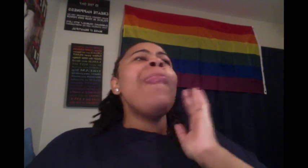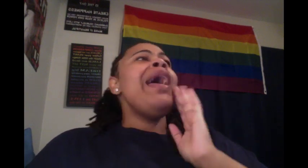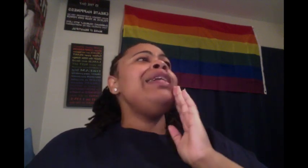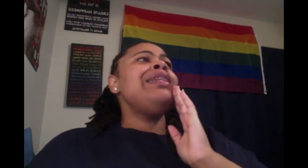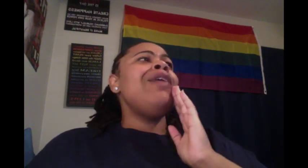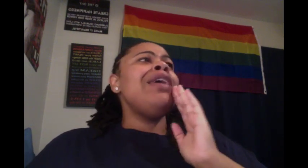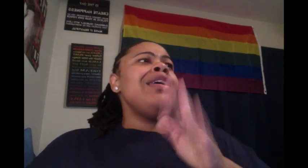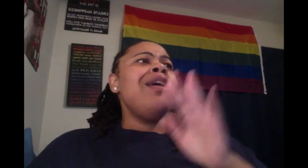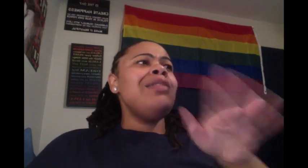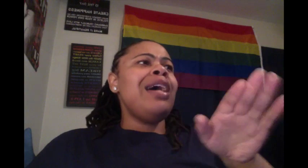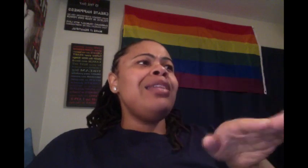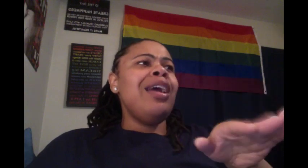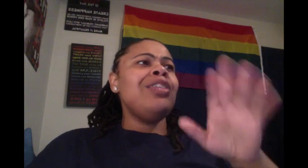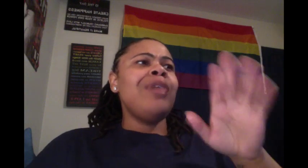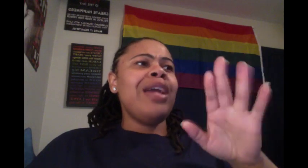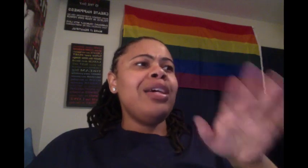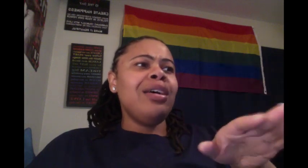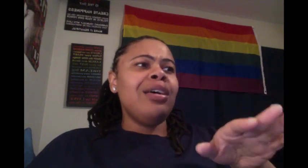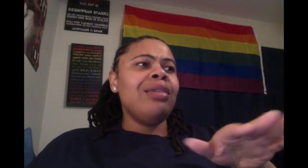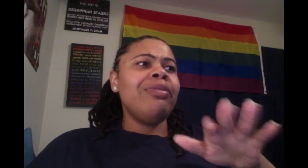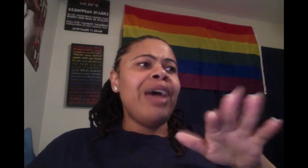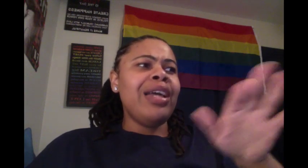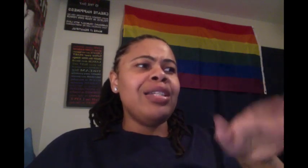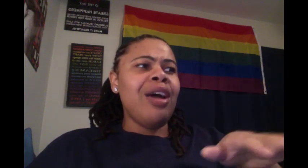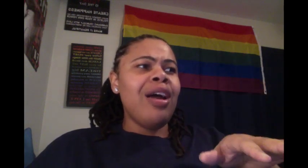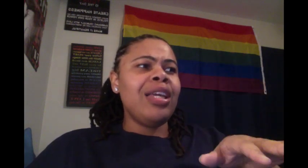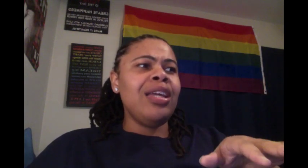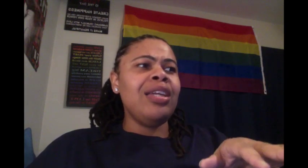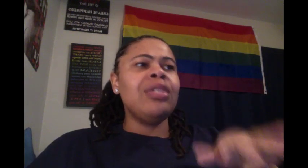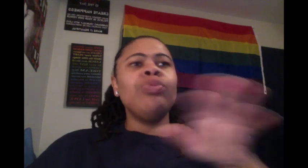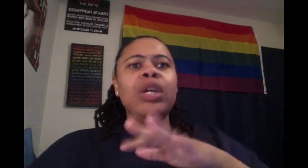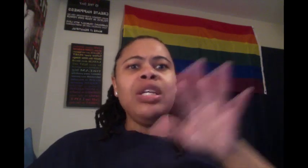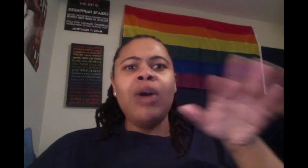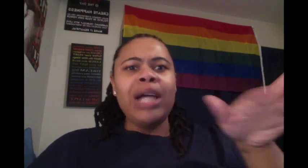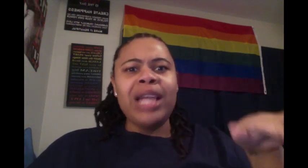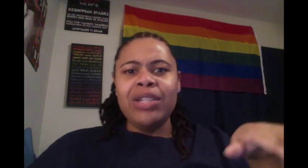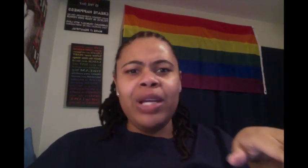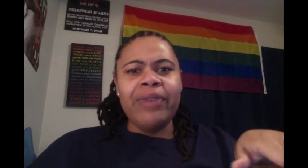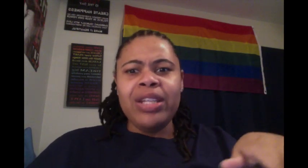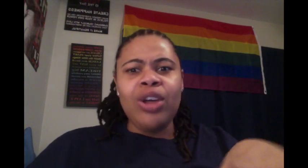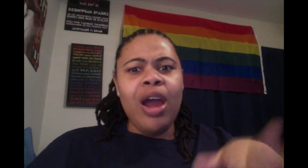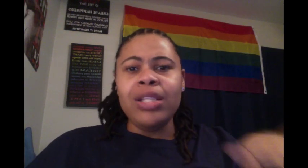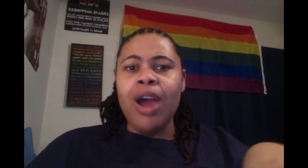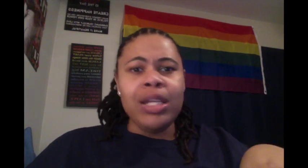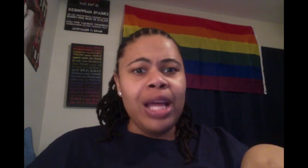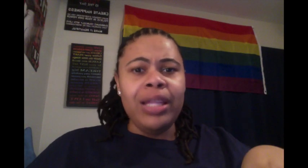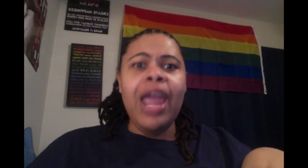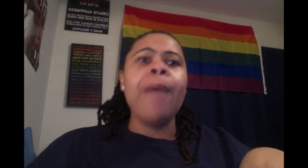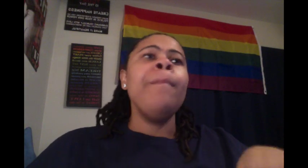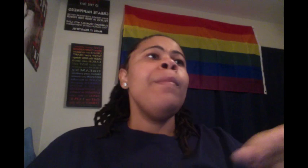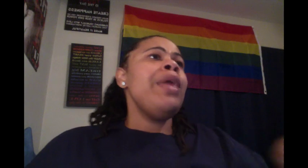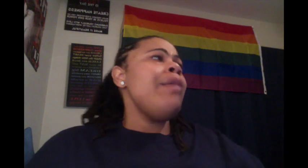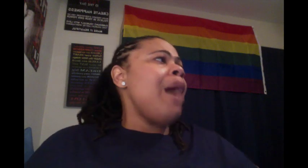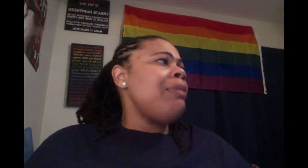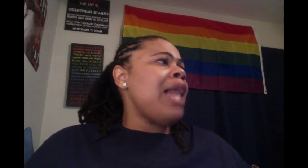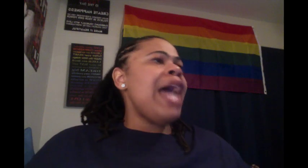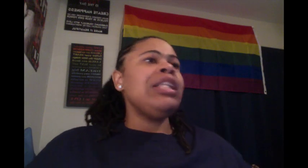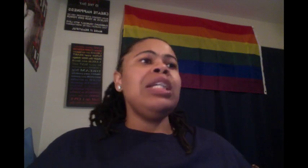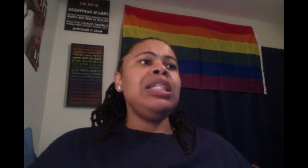And so he goes out there trying to find his car keys. Well, he go outside trying to find his car. His car is not there. And mama like, listen,